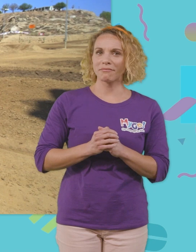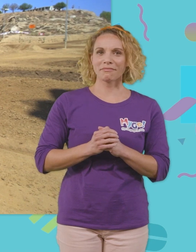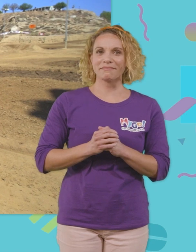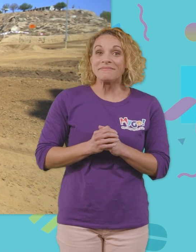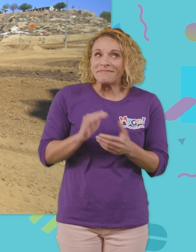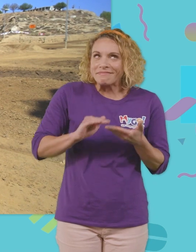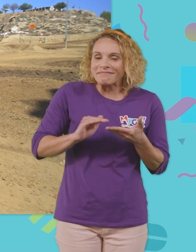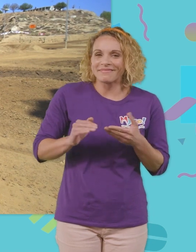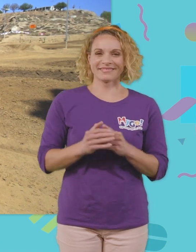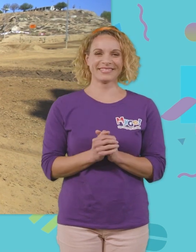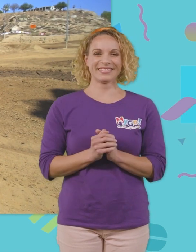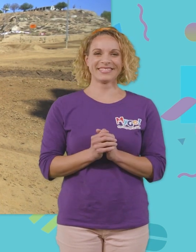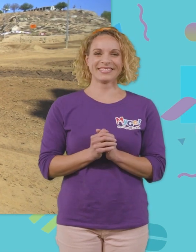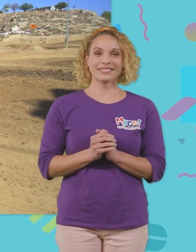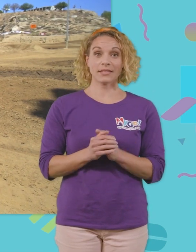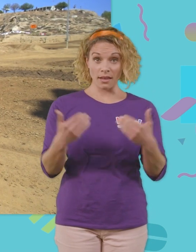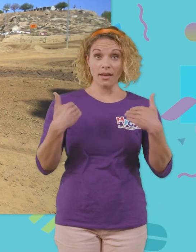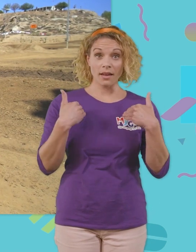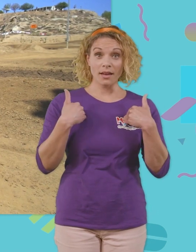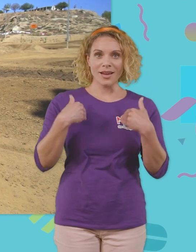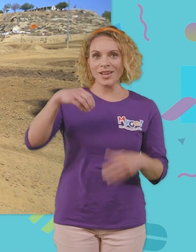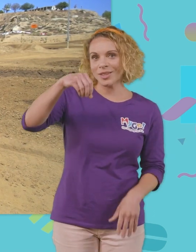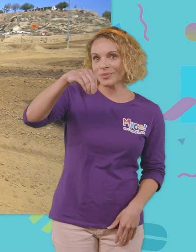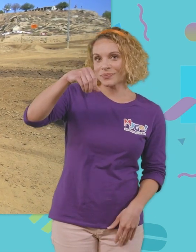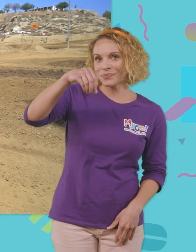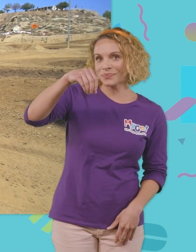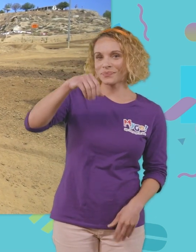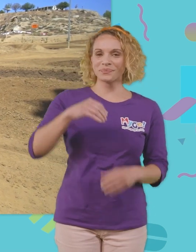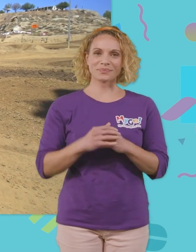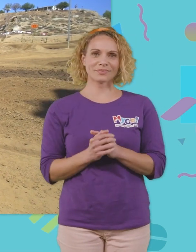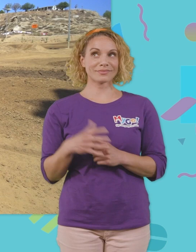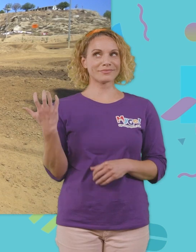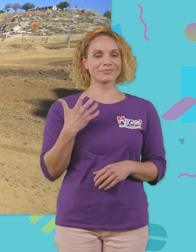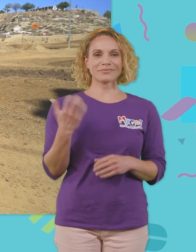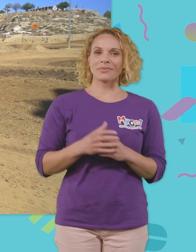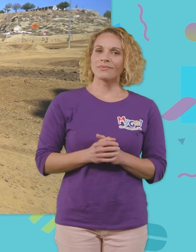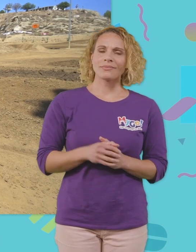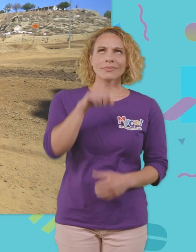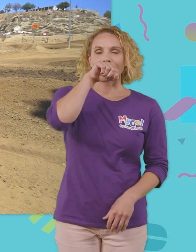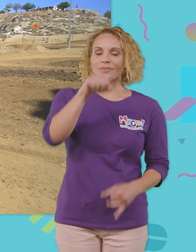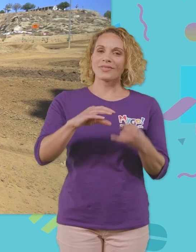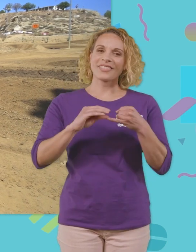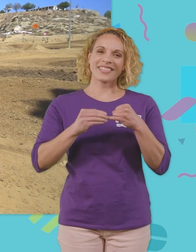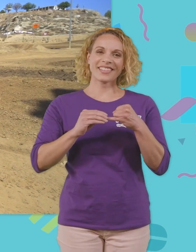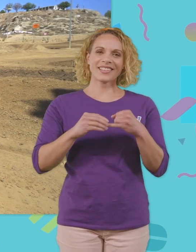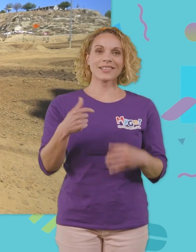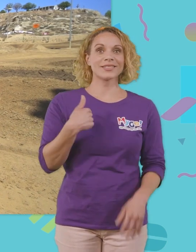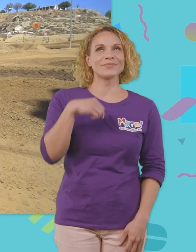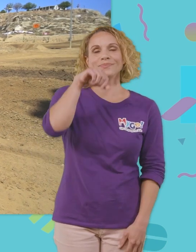excuse me but it does have a seed on it wow i love cherries and i love learning